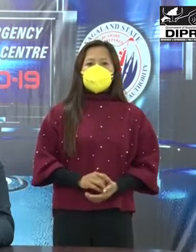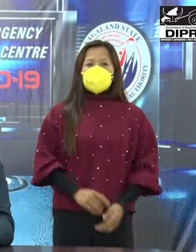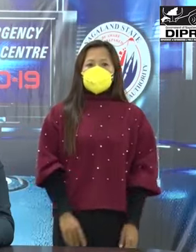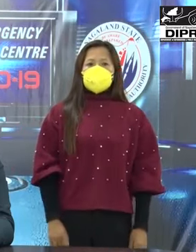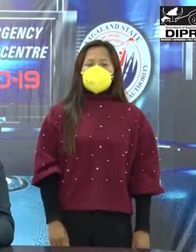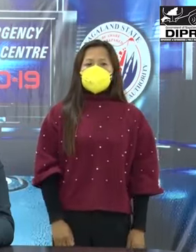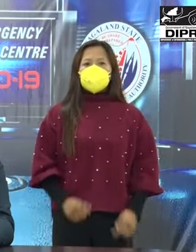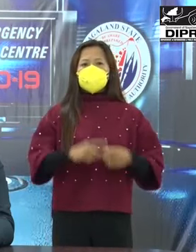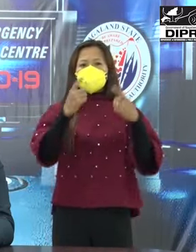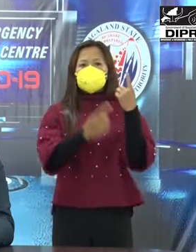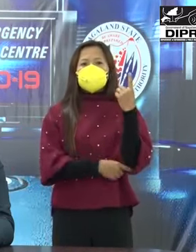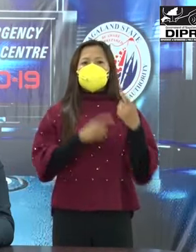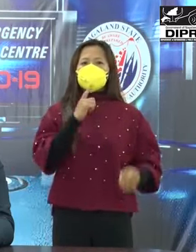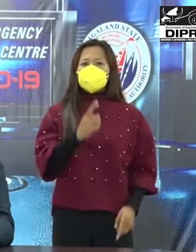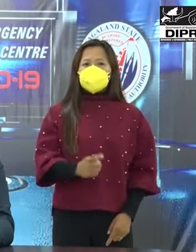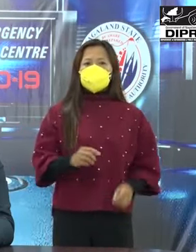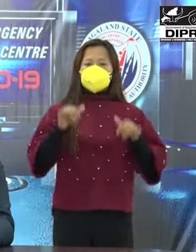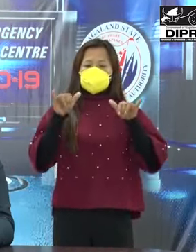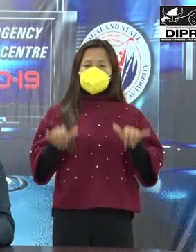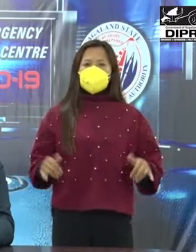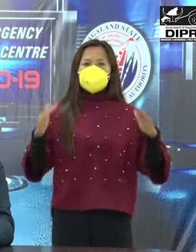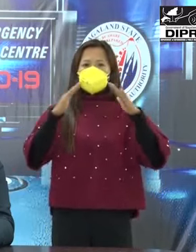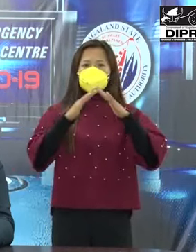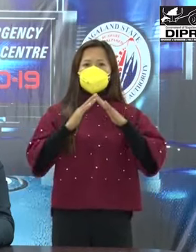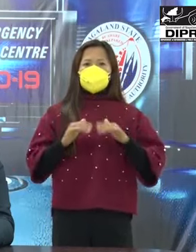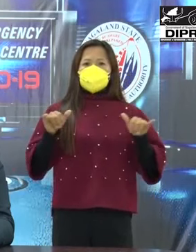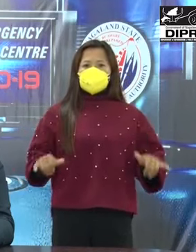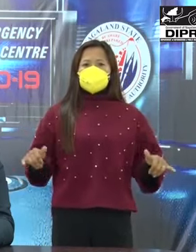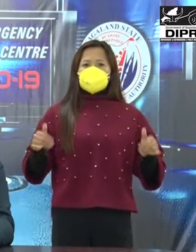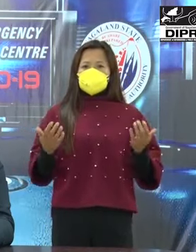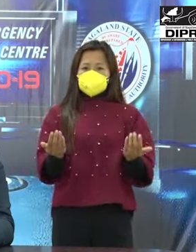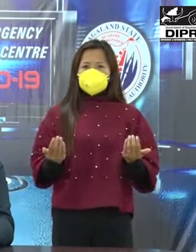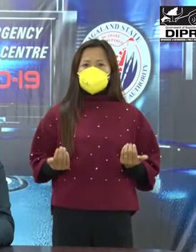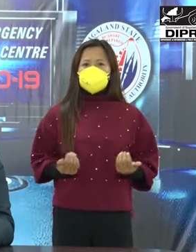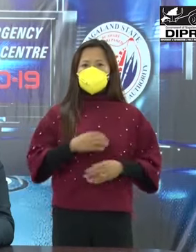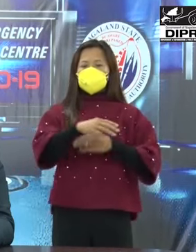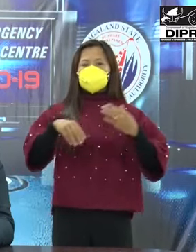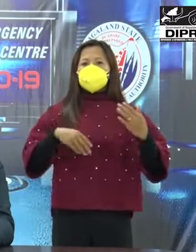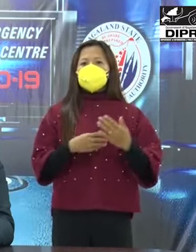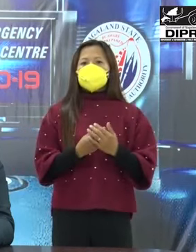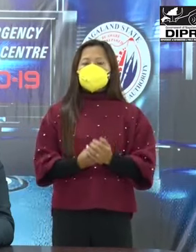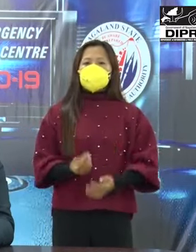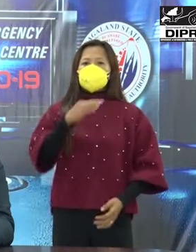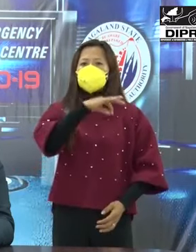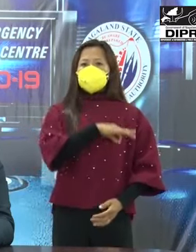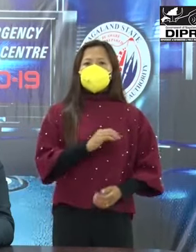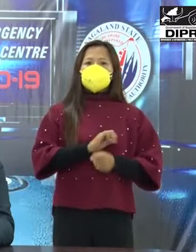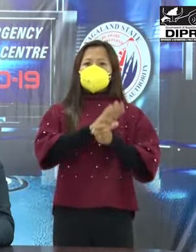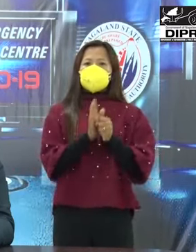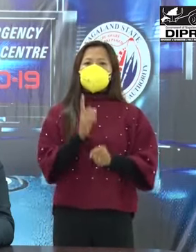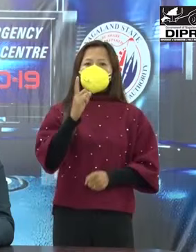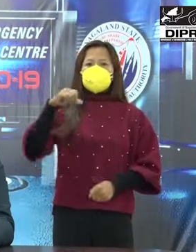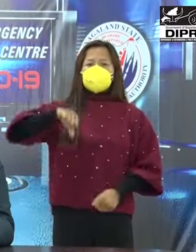I end by saying, stay home, stay safe, together we can combat COVID-19.